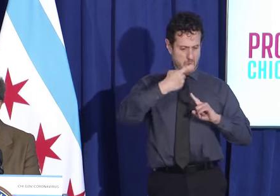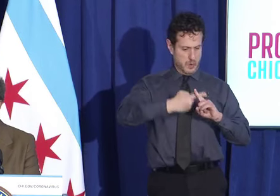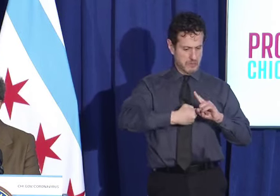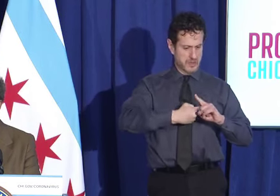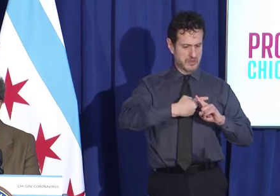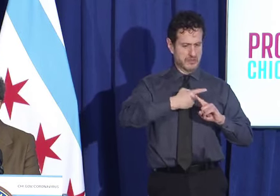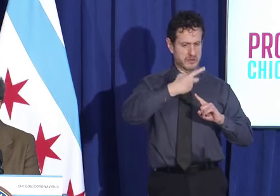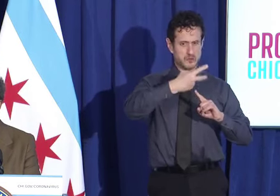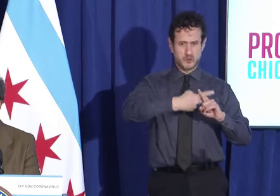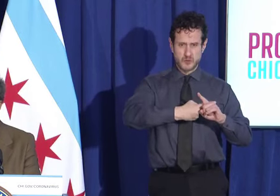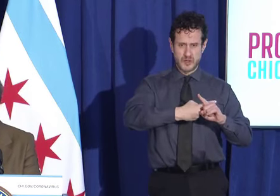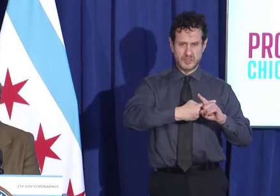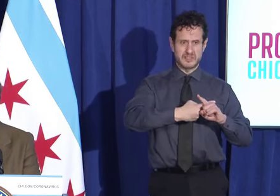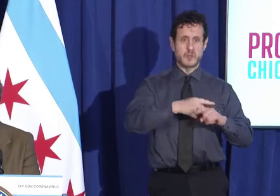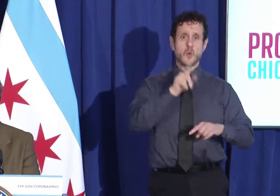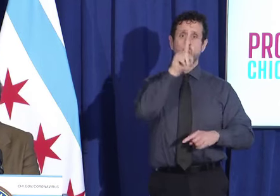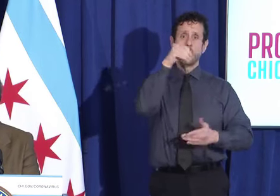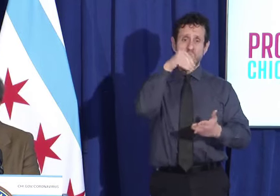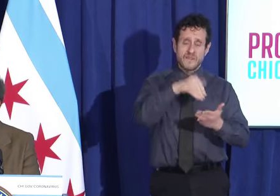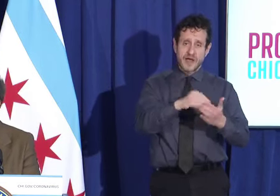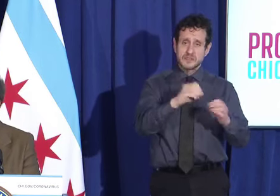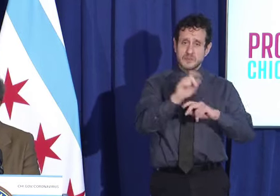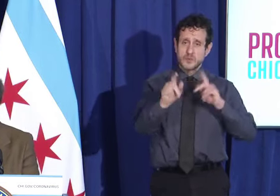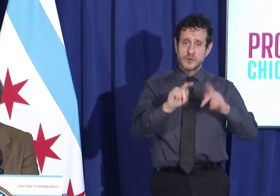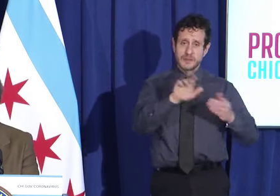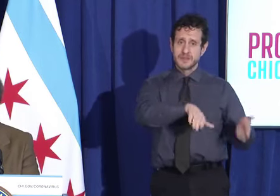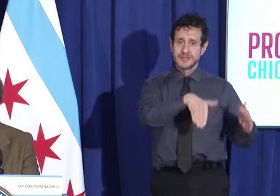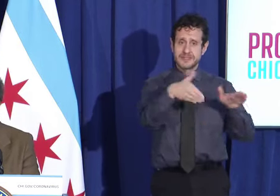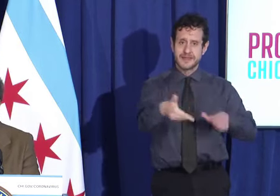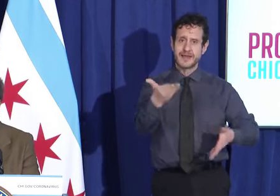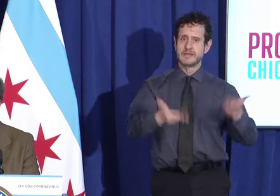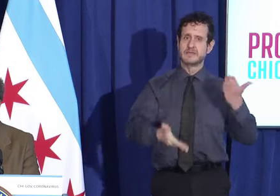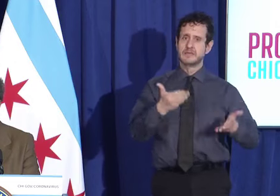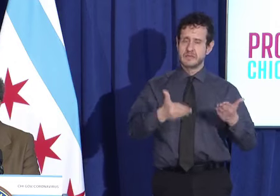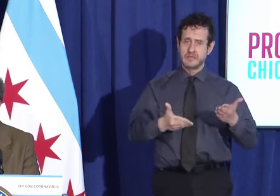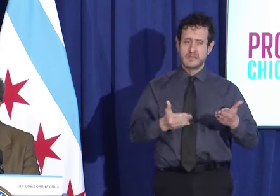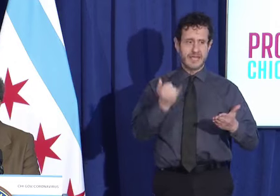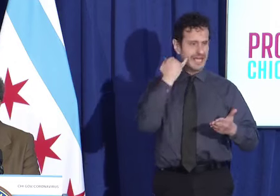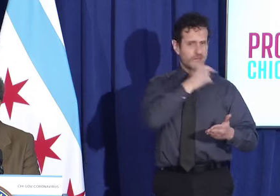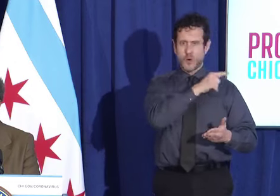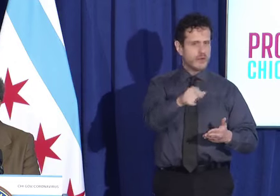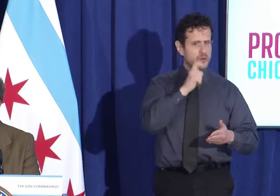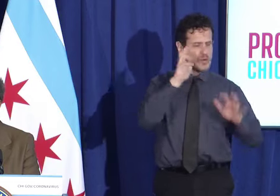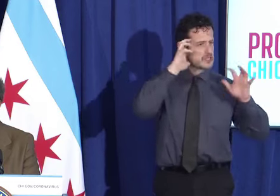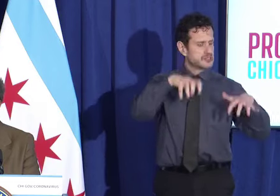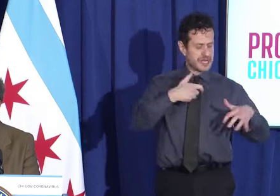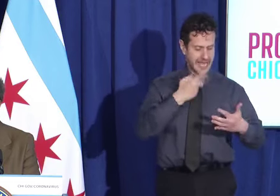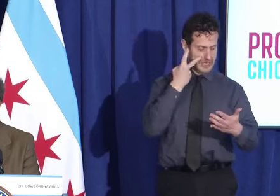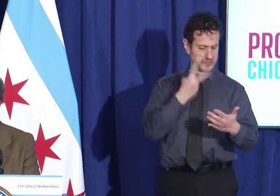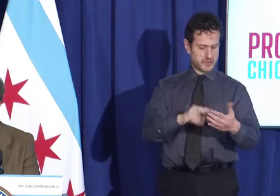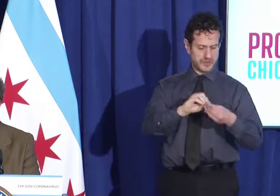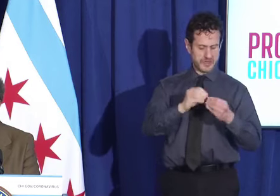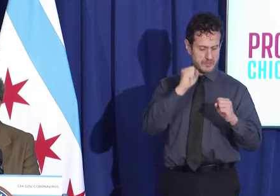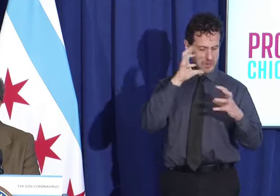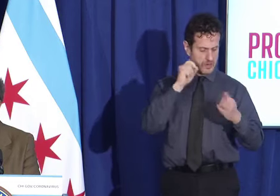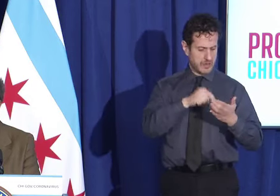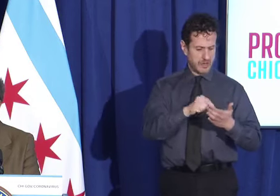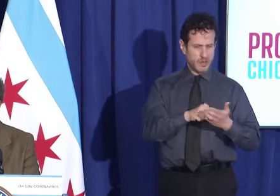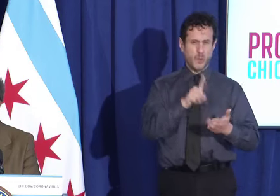weeks doesn't grab you by the throat, as it did me when I started seeing that modeling,